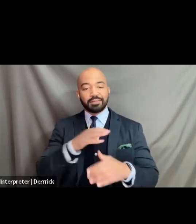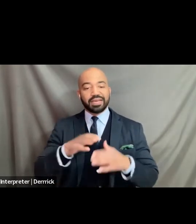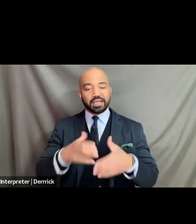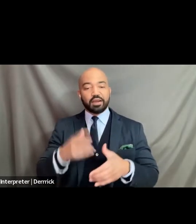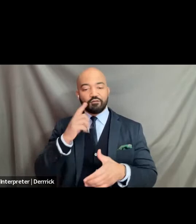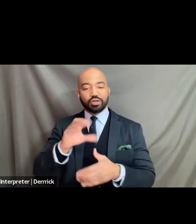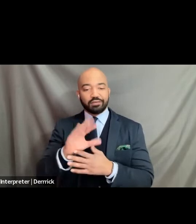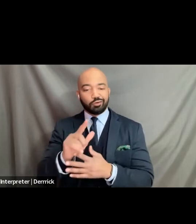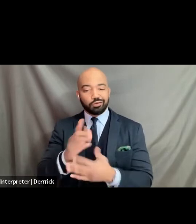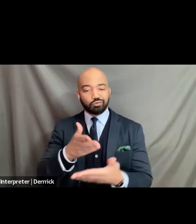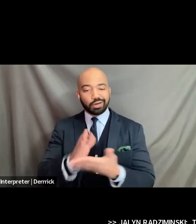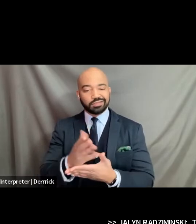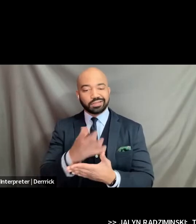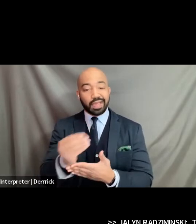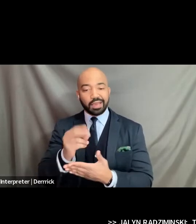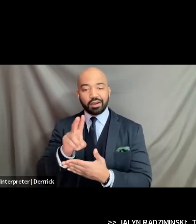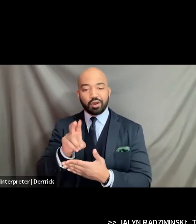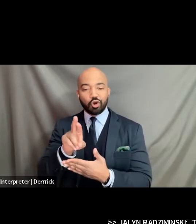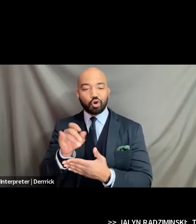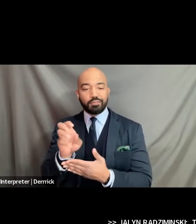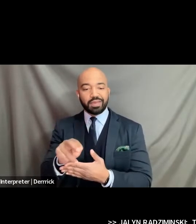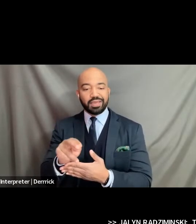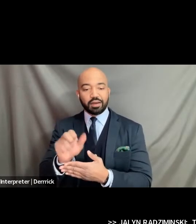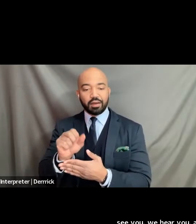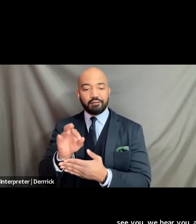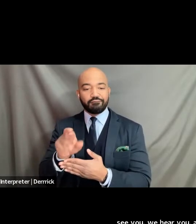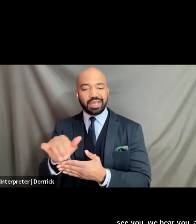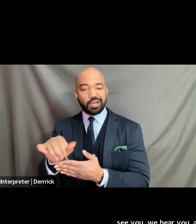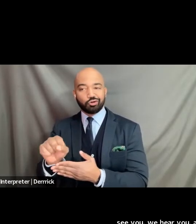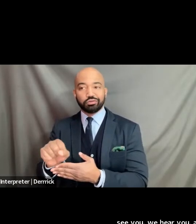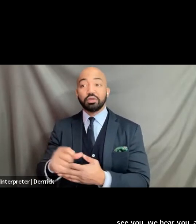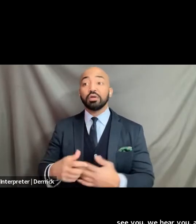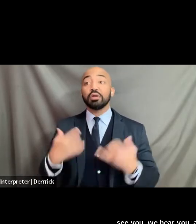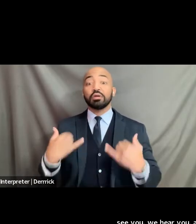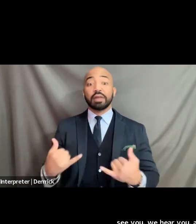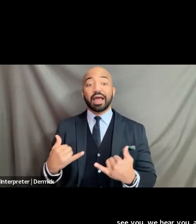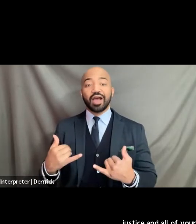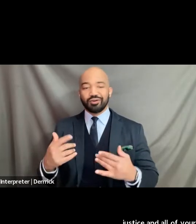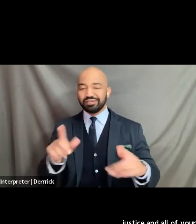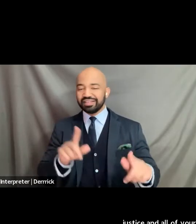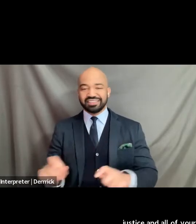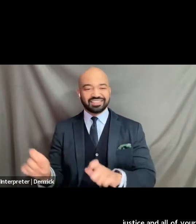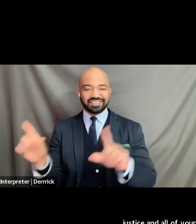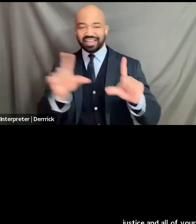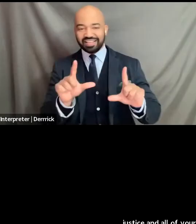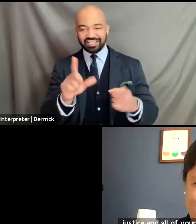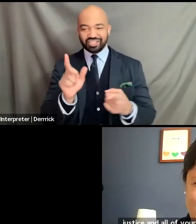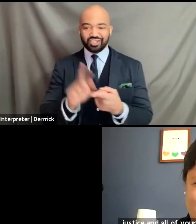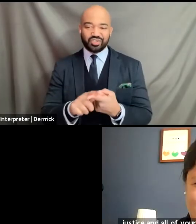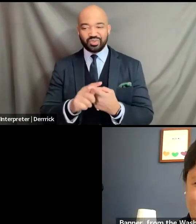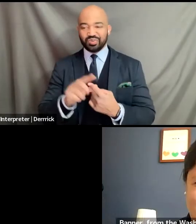so now i'm gonna just bring you right up here to the to the virtual stage